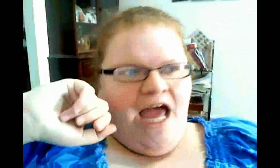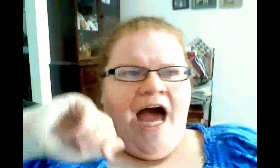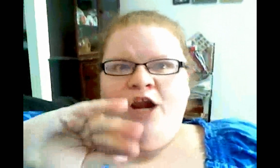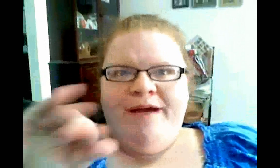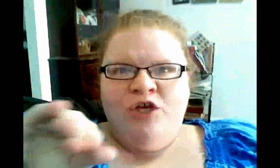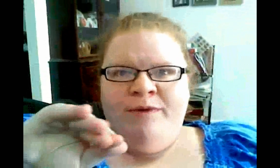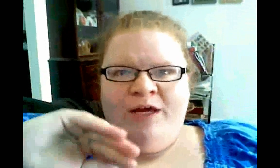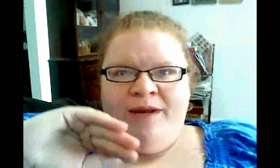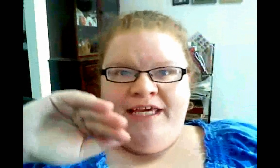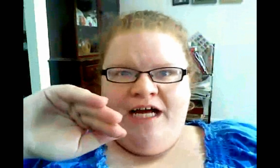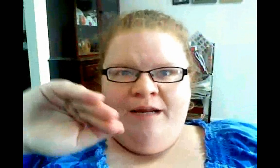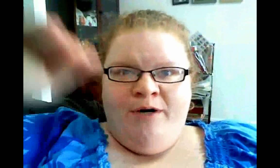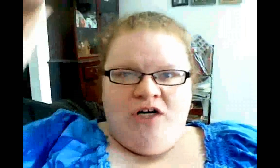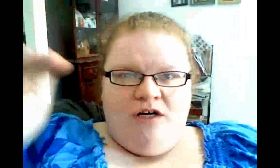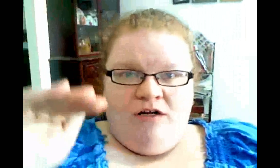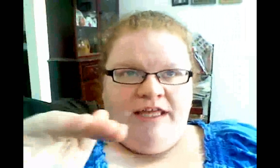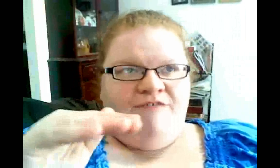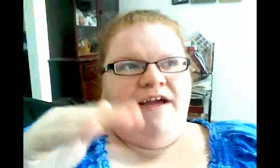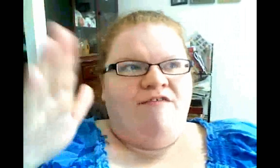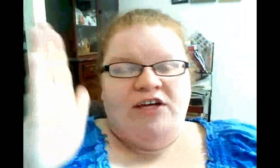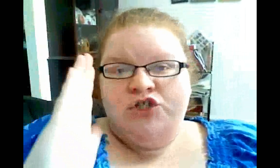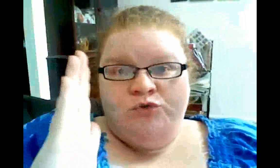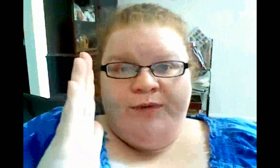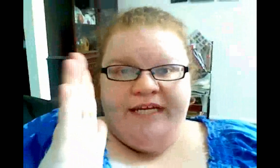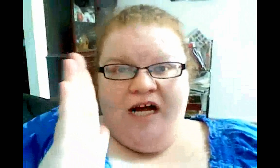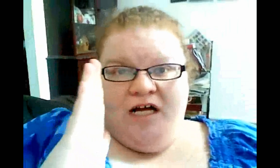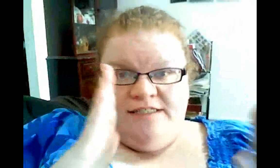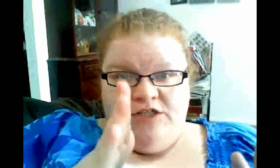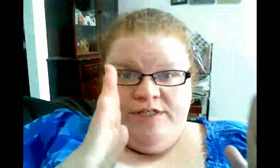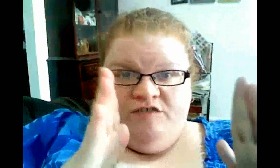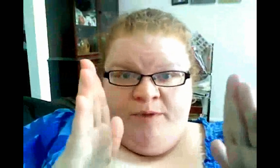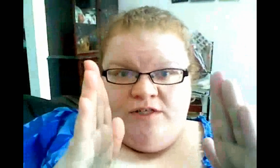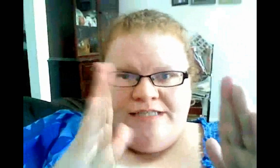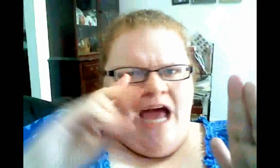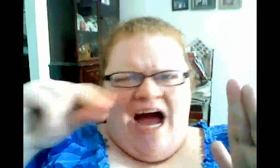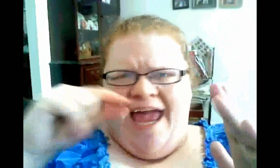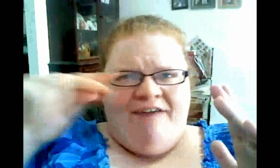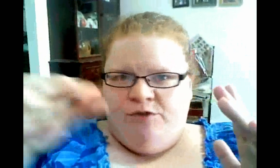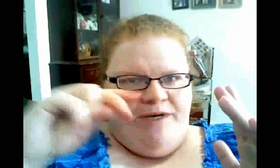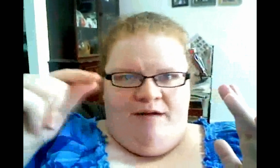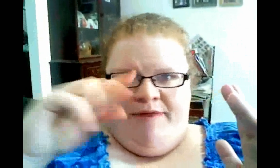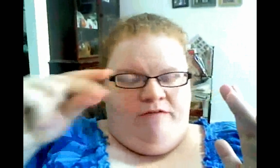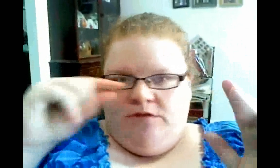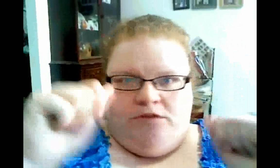I don't know about you, but, like, when I get on a book, like, if I do read a series of books, I have to read them. ugh.